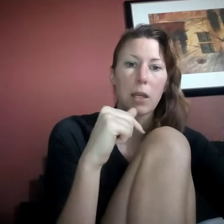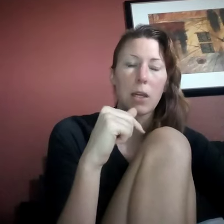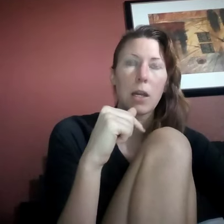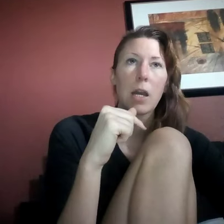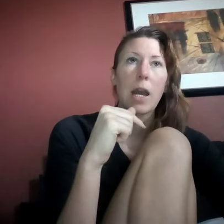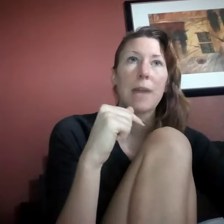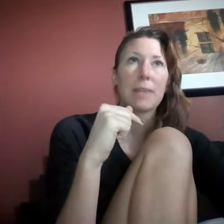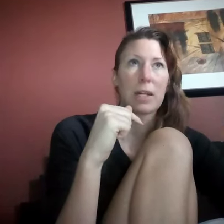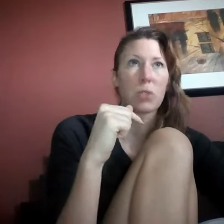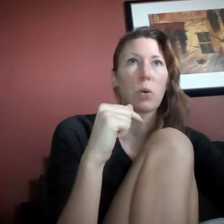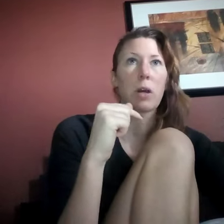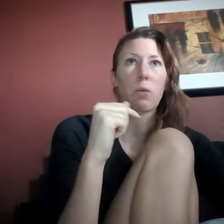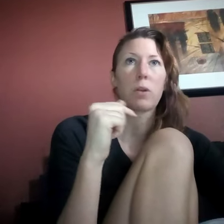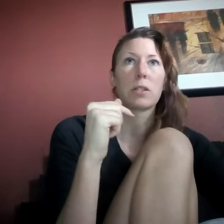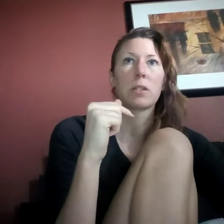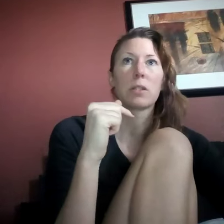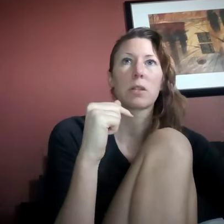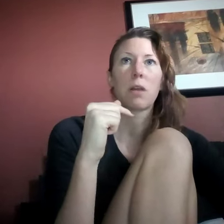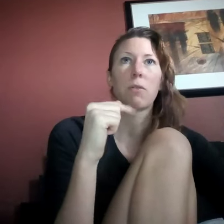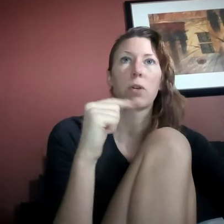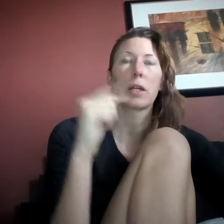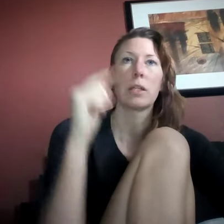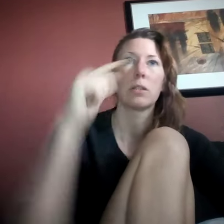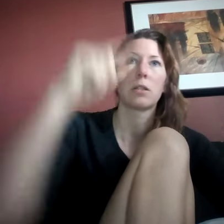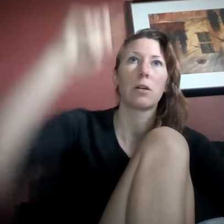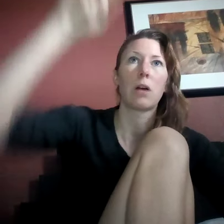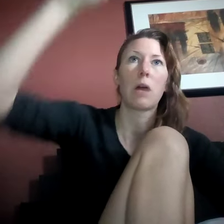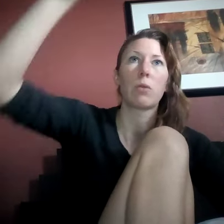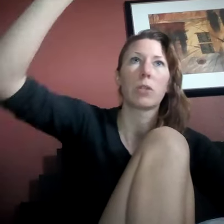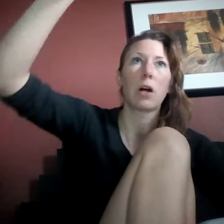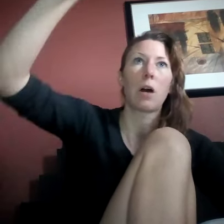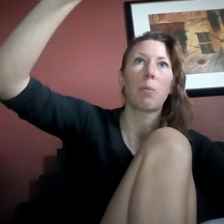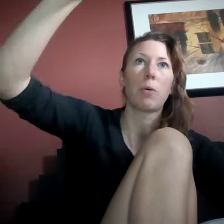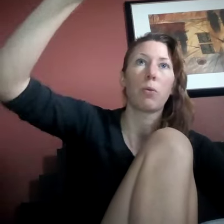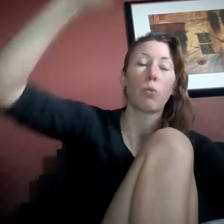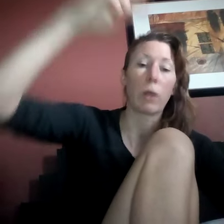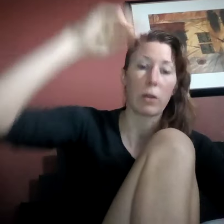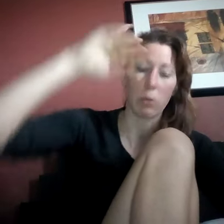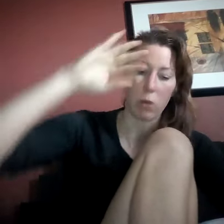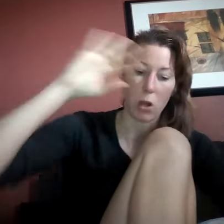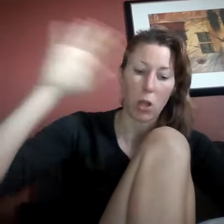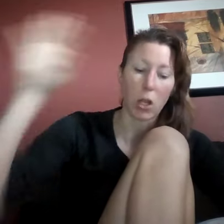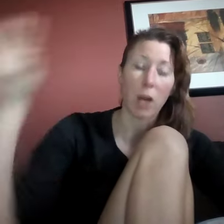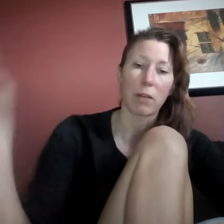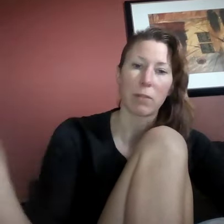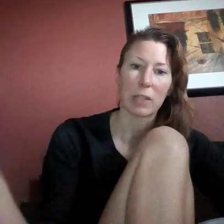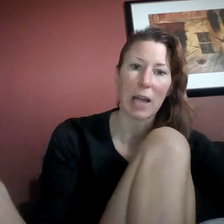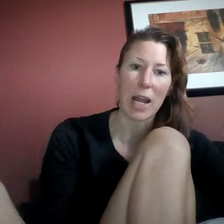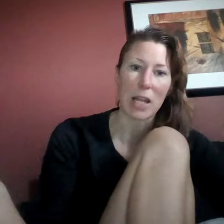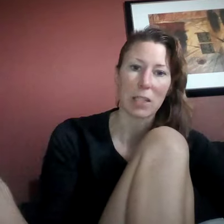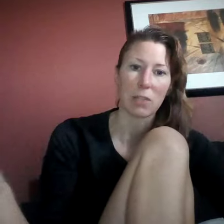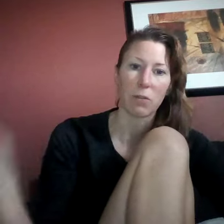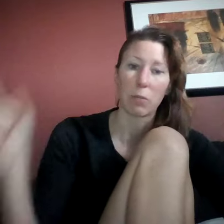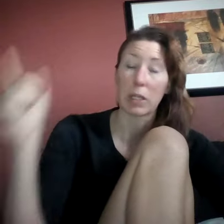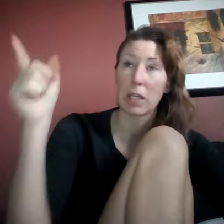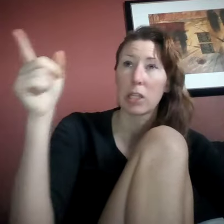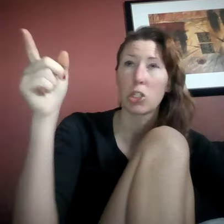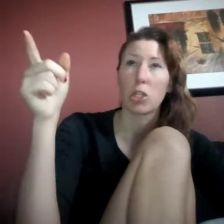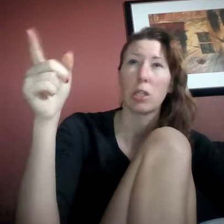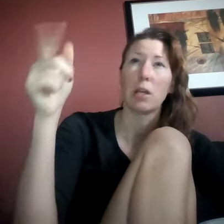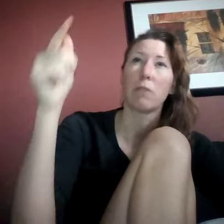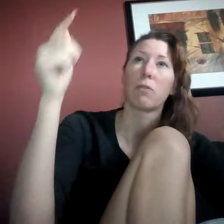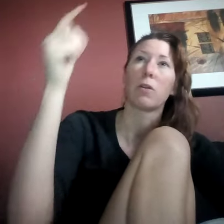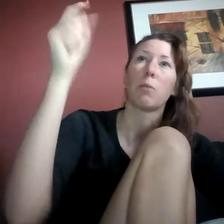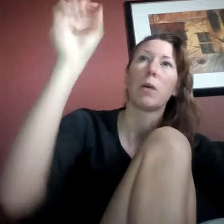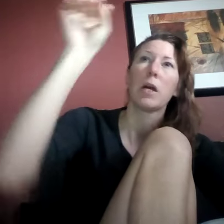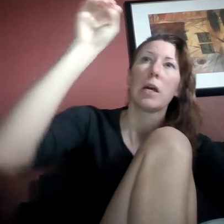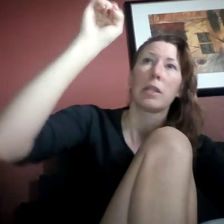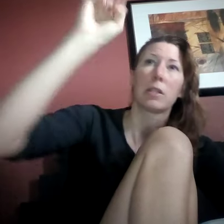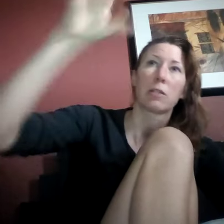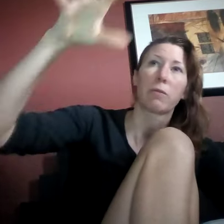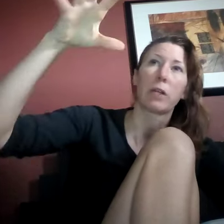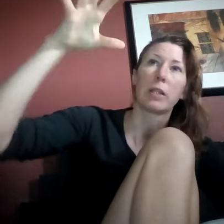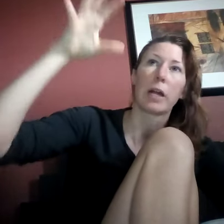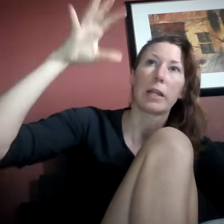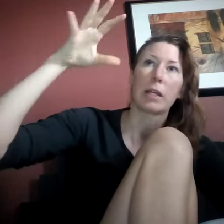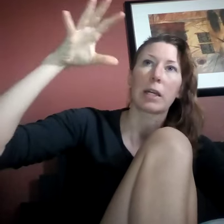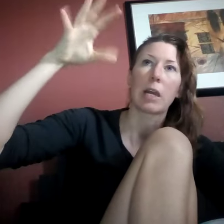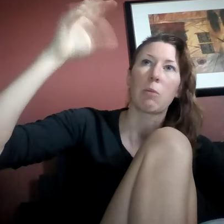and that's why it wasn't discovered until I was up where there were a lot of lights from the kitchen and from this floodlight that came